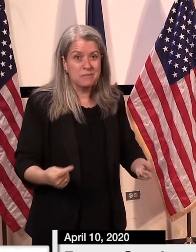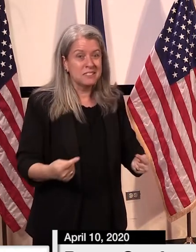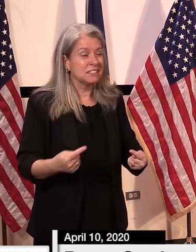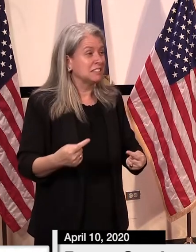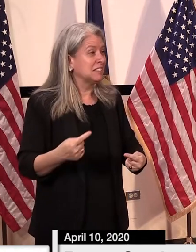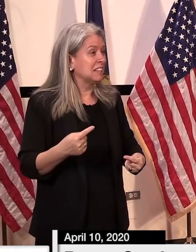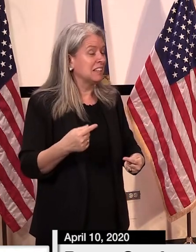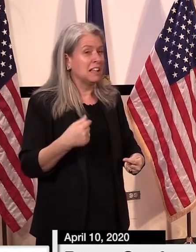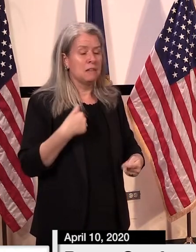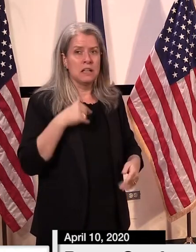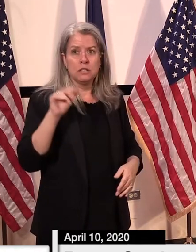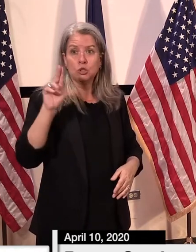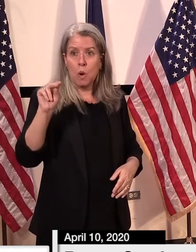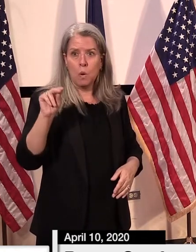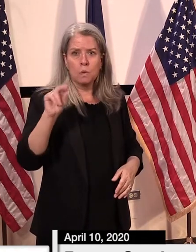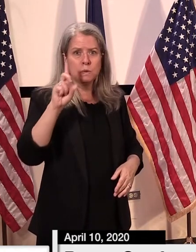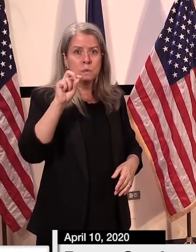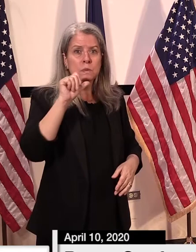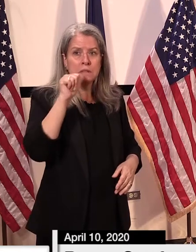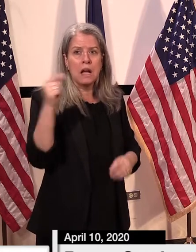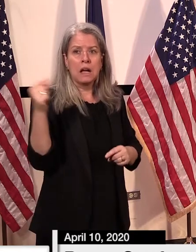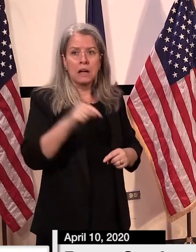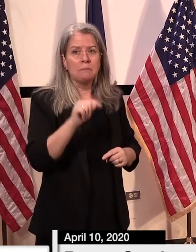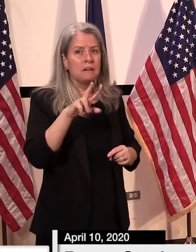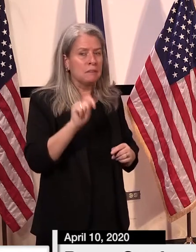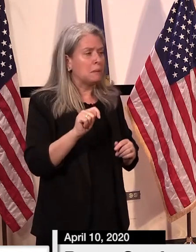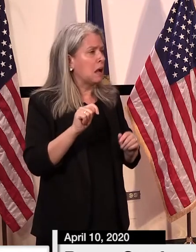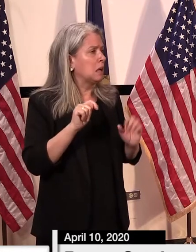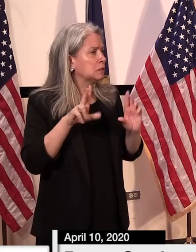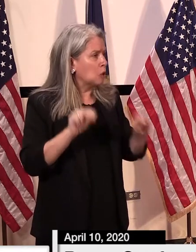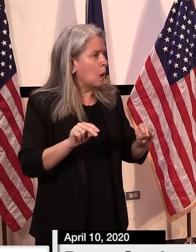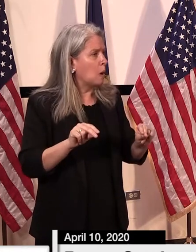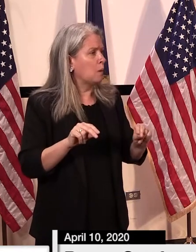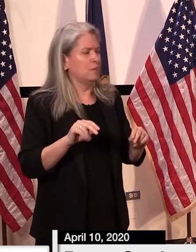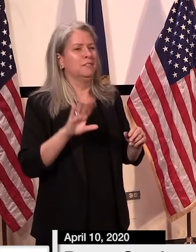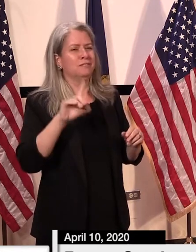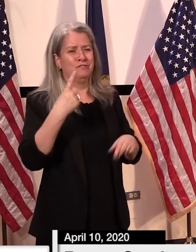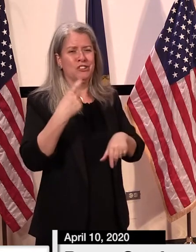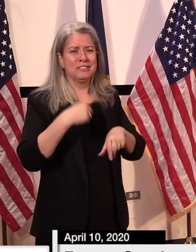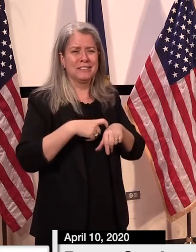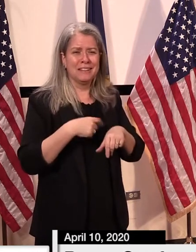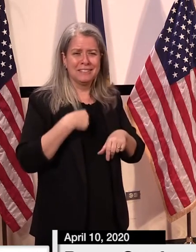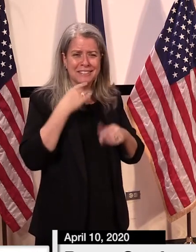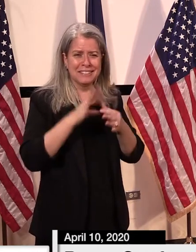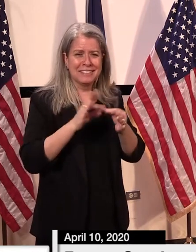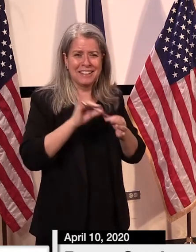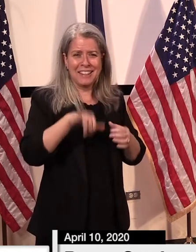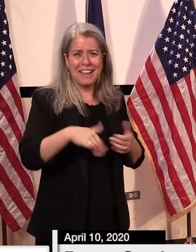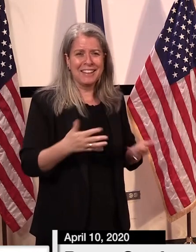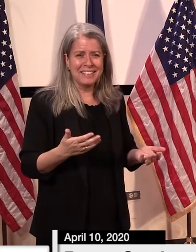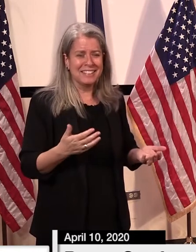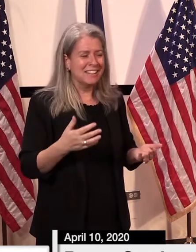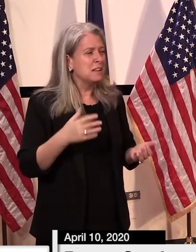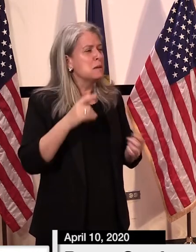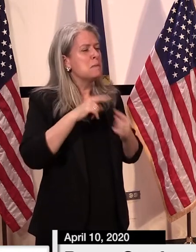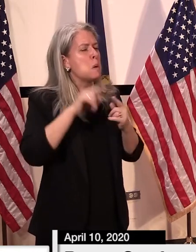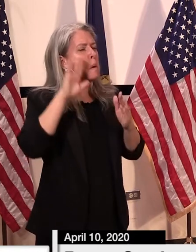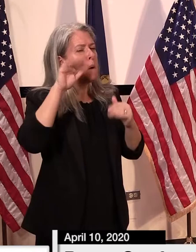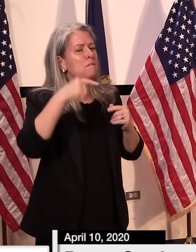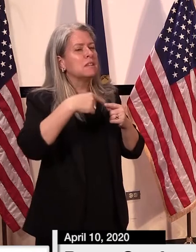we are today where i'm discouraging people from visiting here but i'm hopeful that we'll get to a point